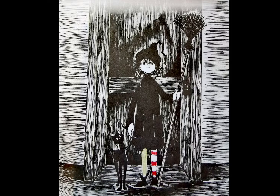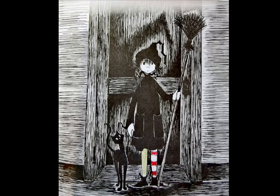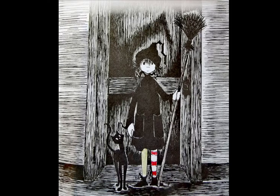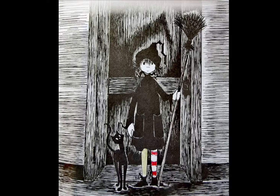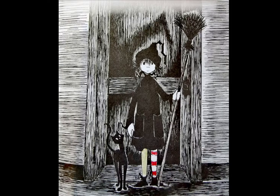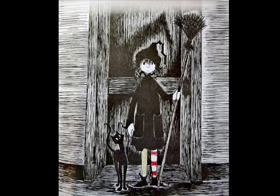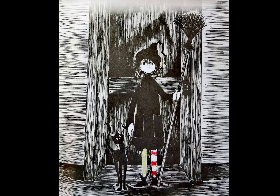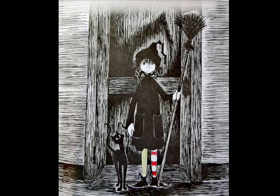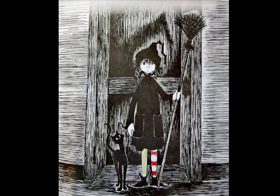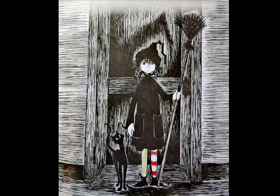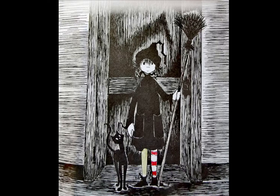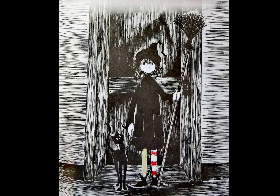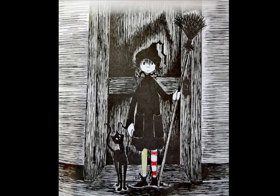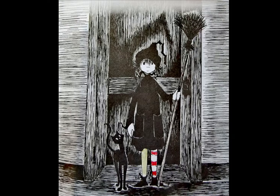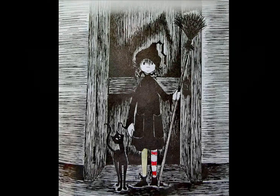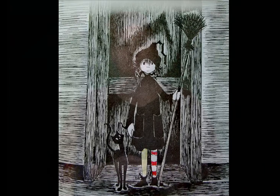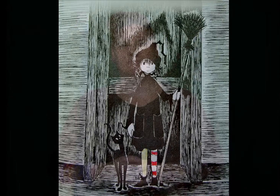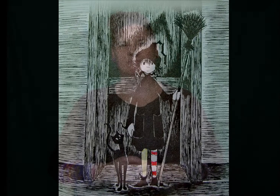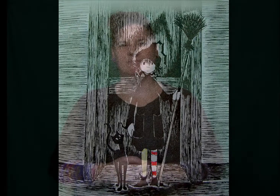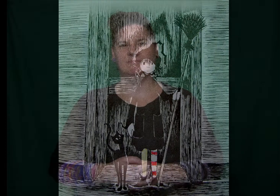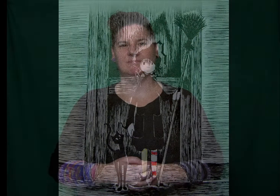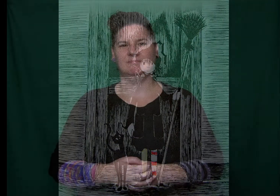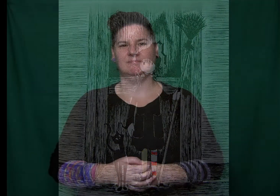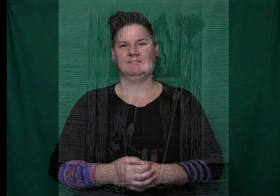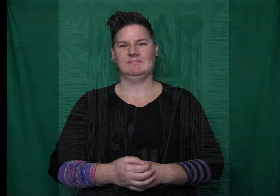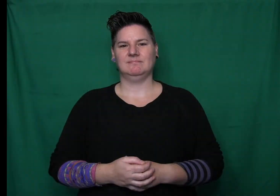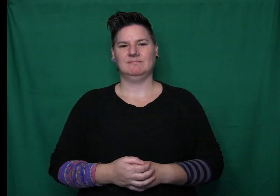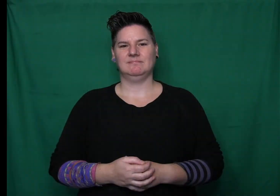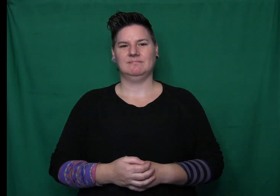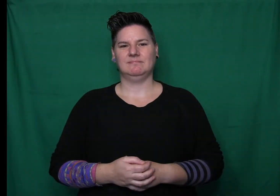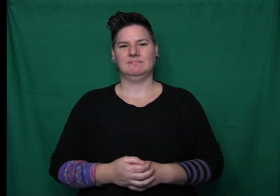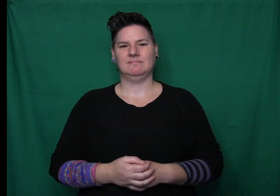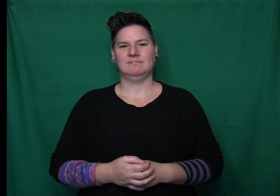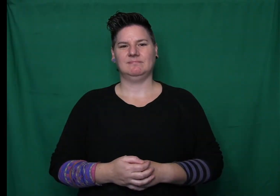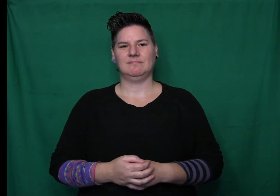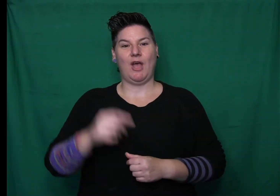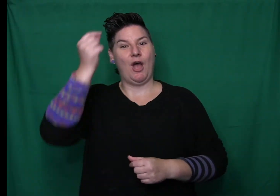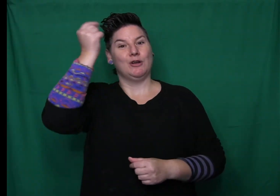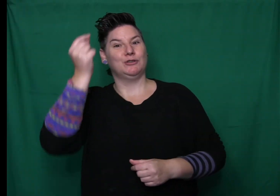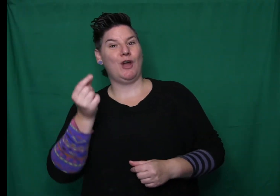Dorry tiptoed down the hall and she peeped into the parlour. Gink,